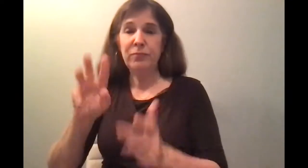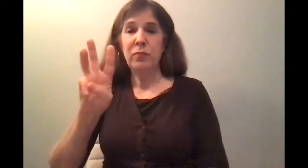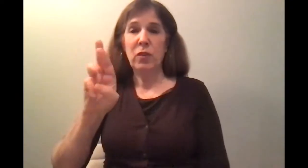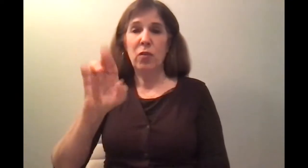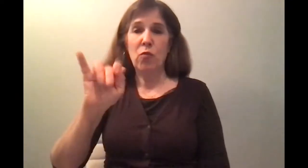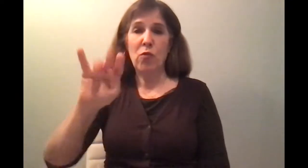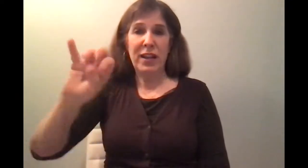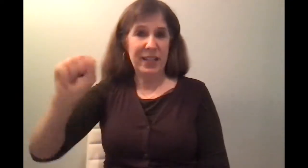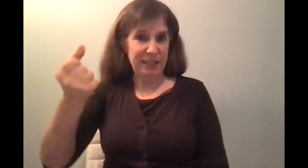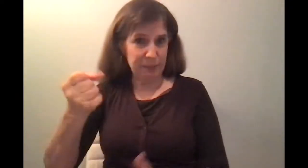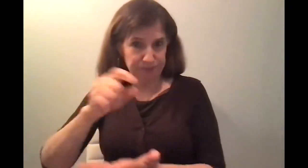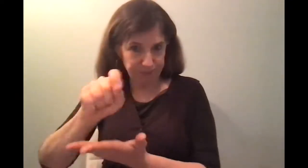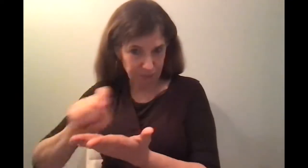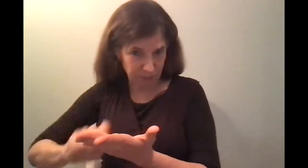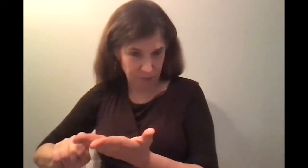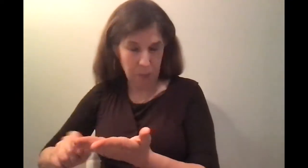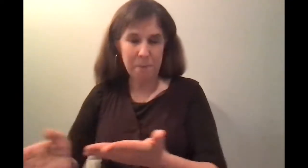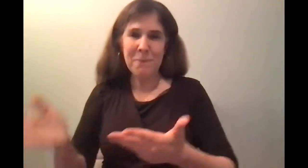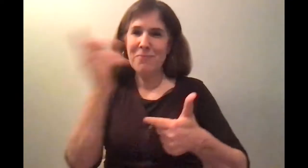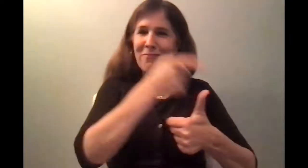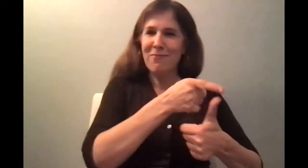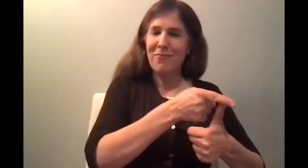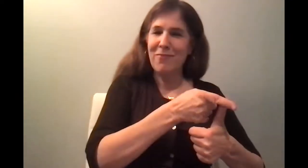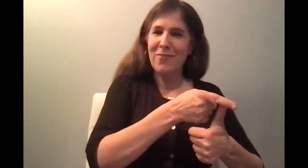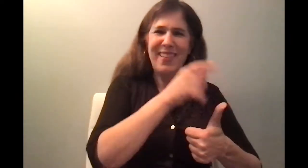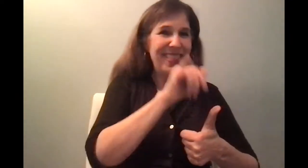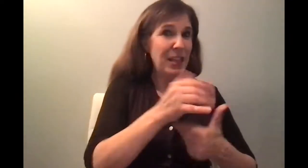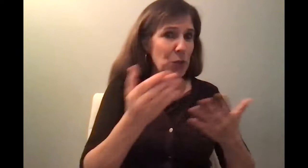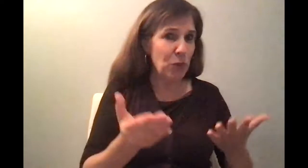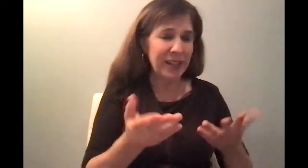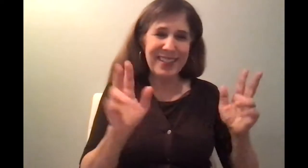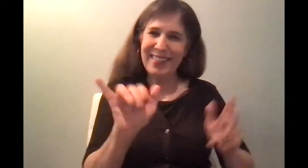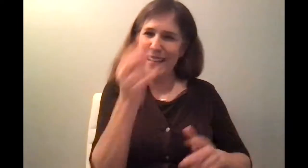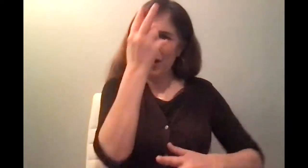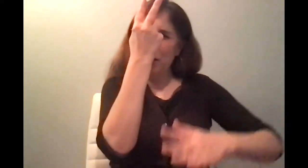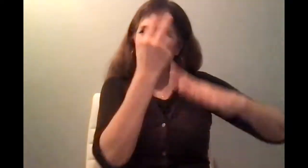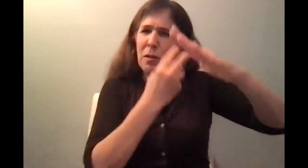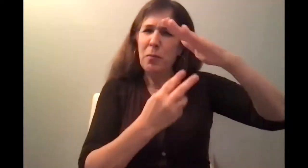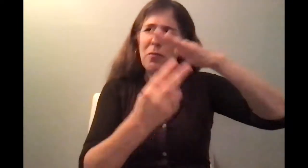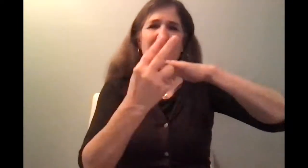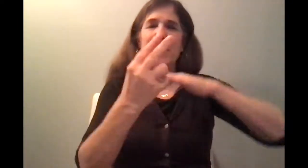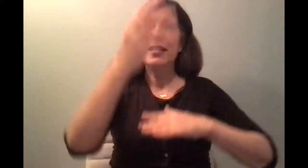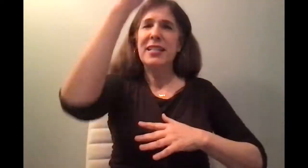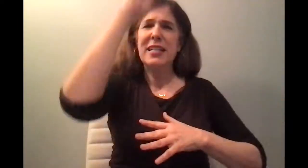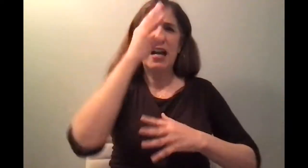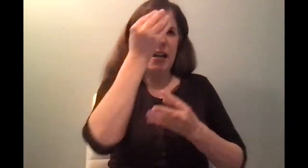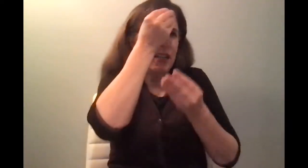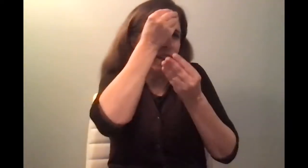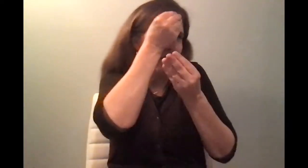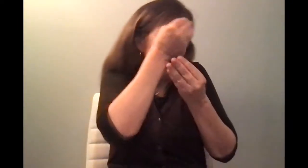these ideas that God told him kind of flew through Moshe, Moses, and right through him,